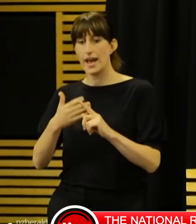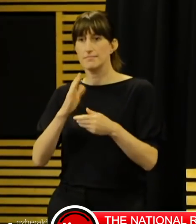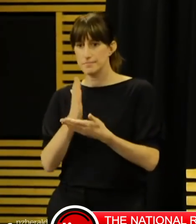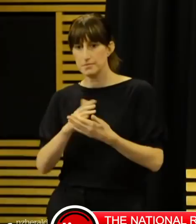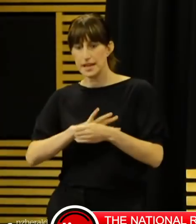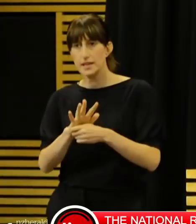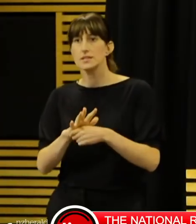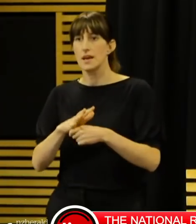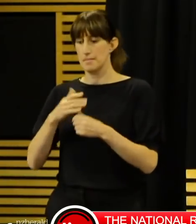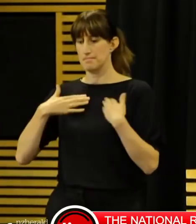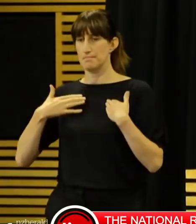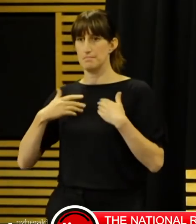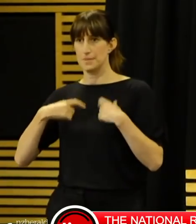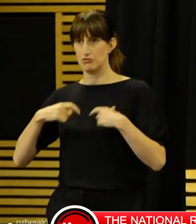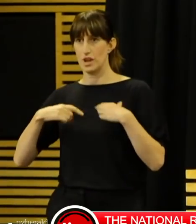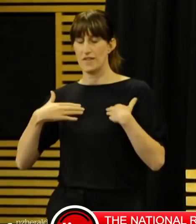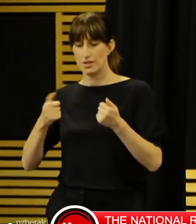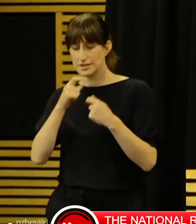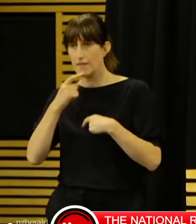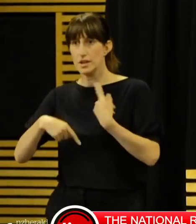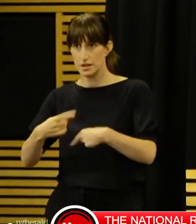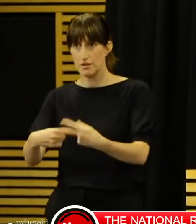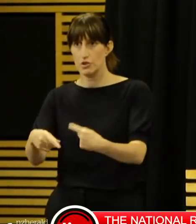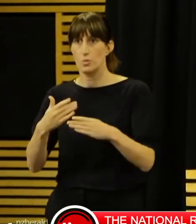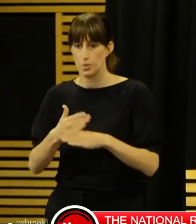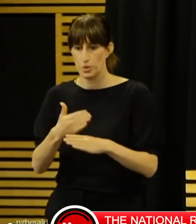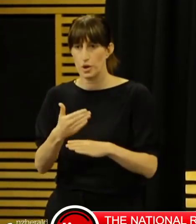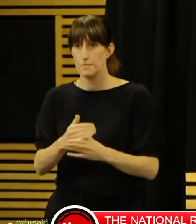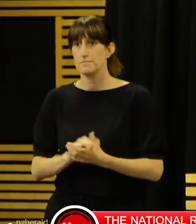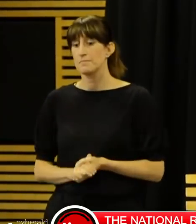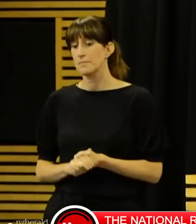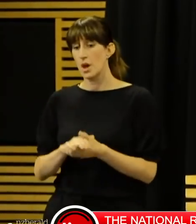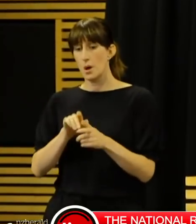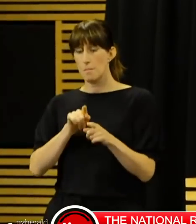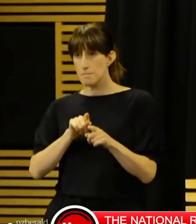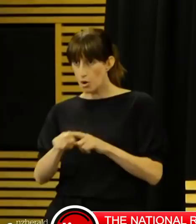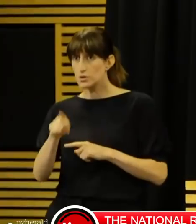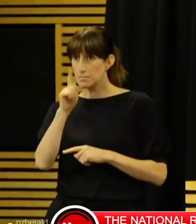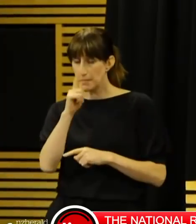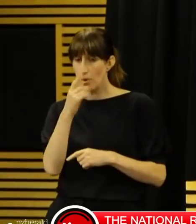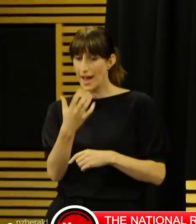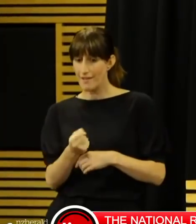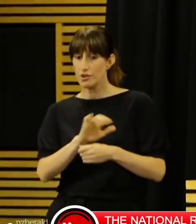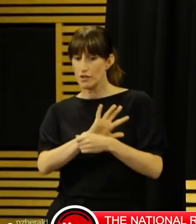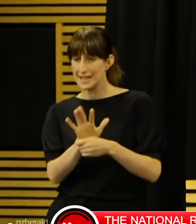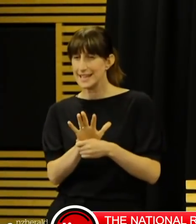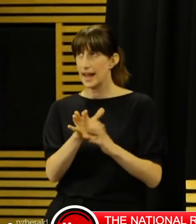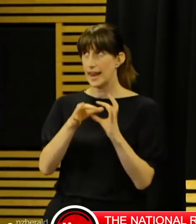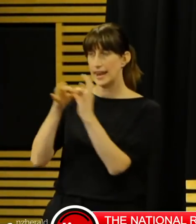What we continue to see is that the majority of cases still have a direct link to overseas travel,